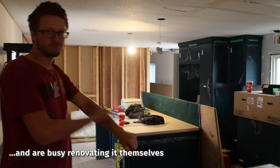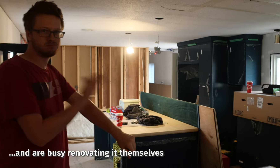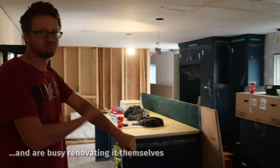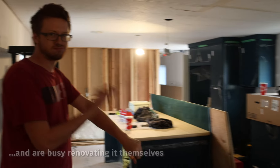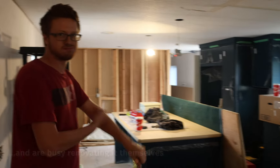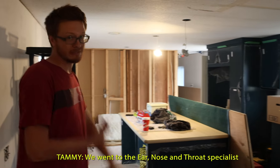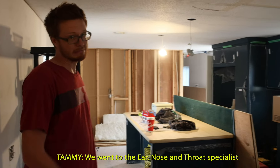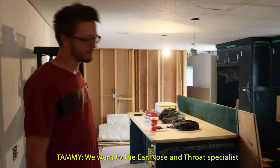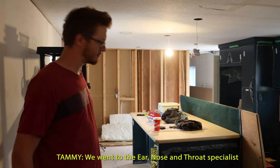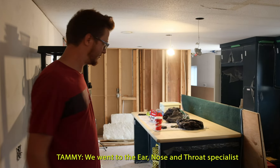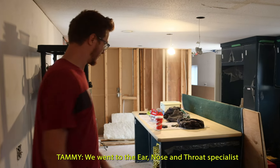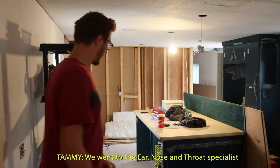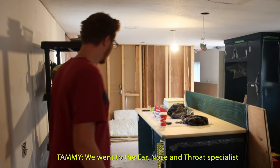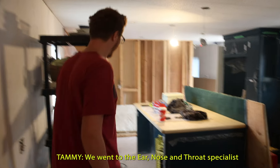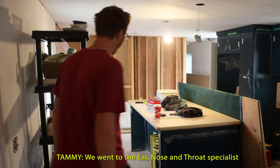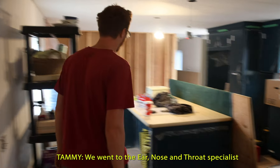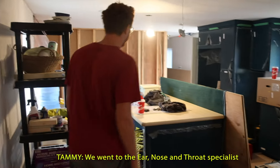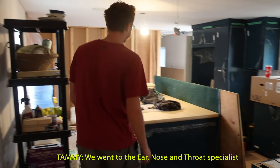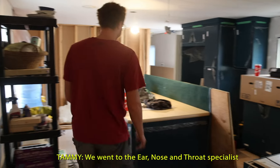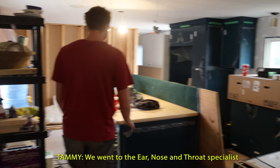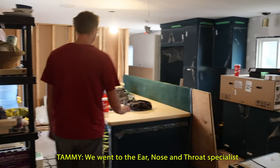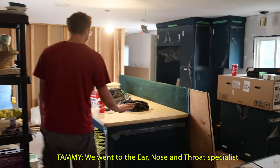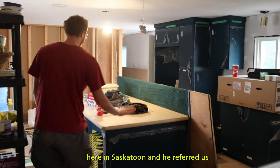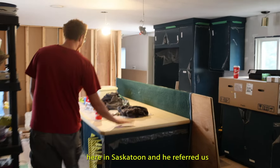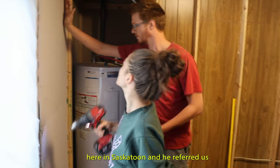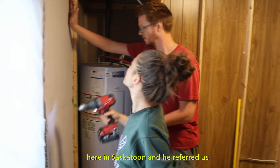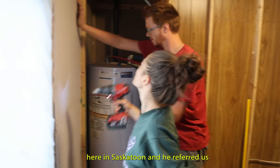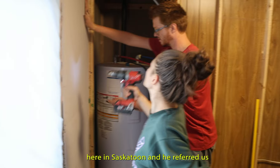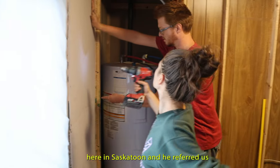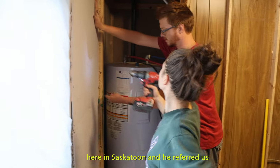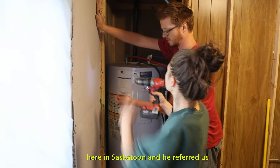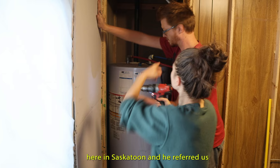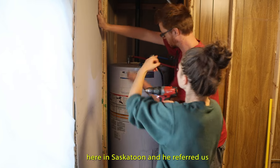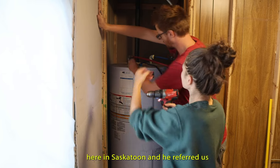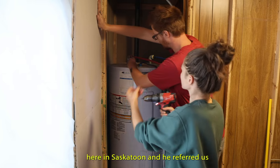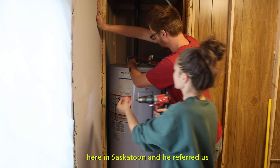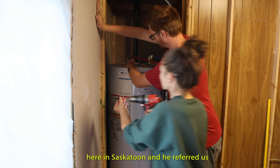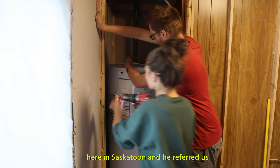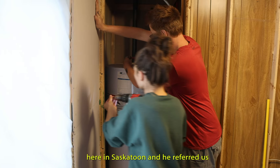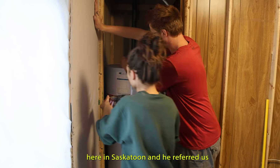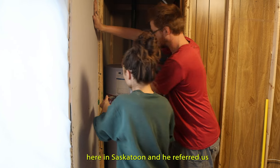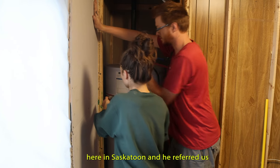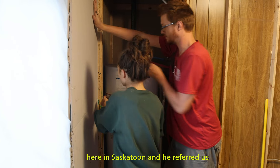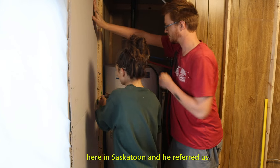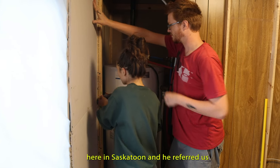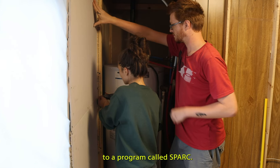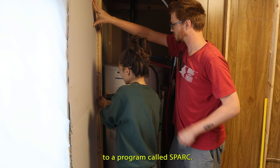We went to the ear, nose and throat specialist here in Saskatoon. And he referred us to